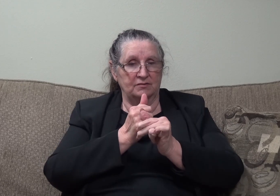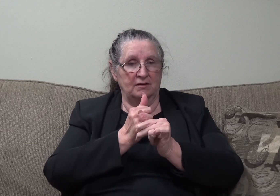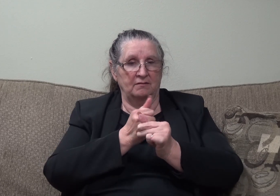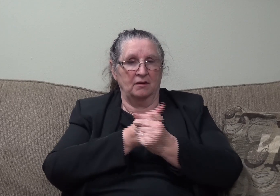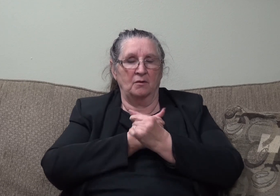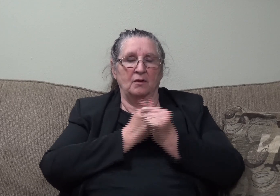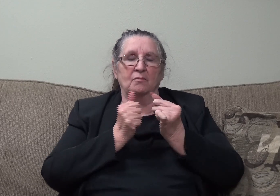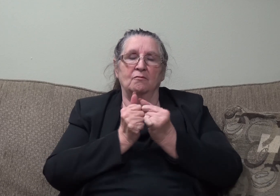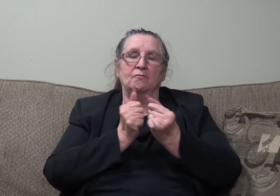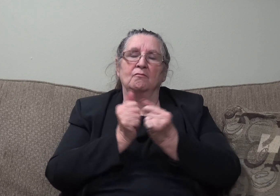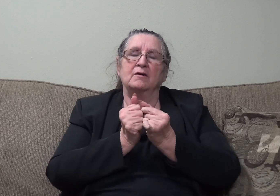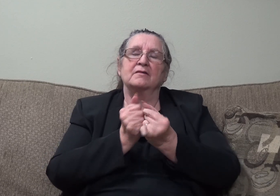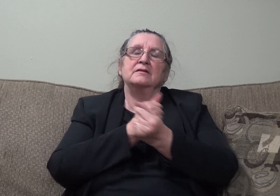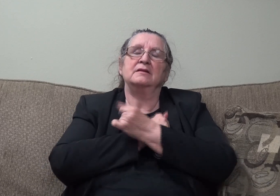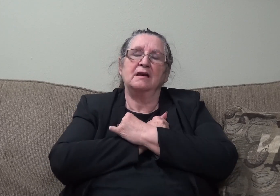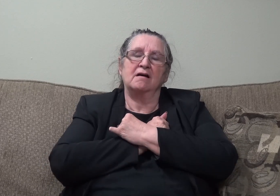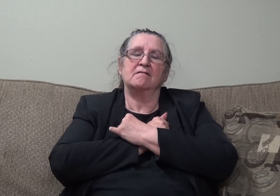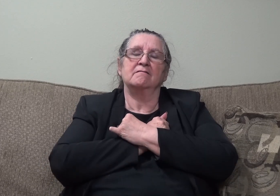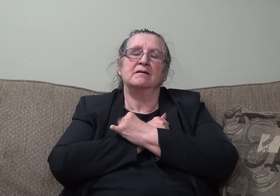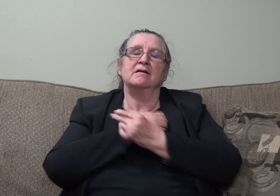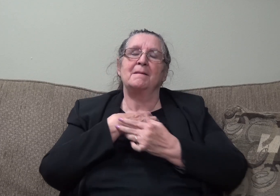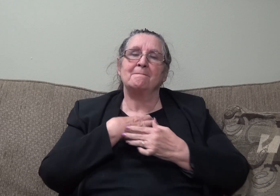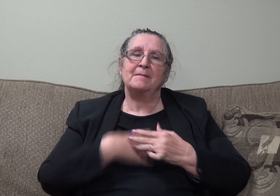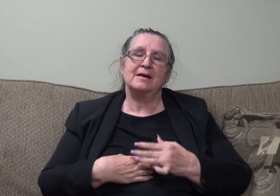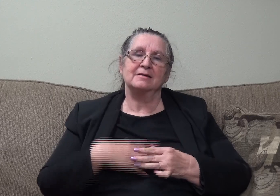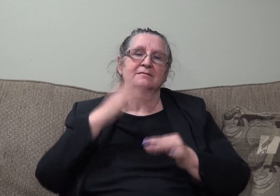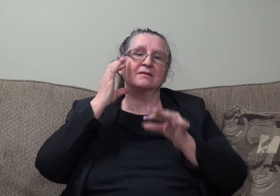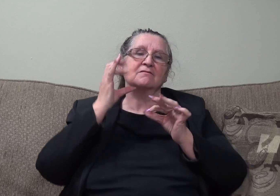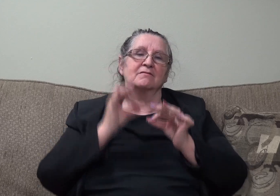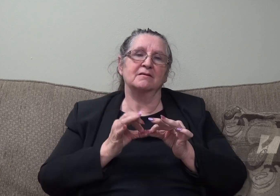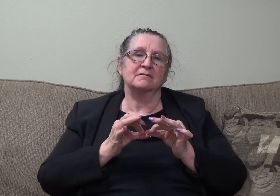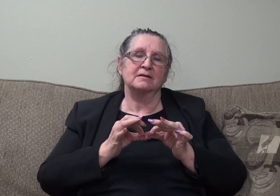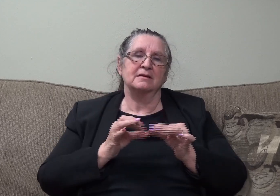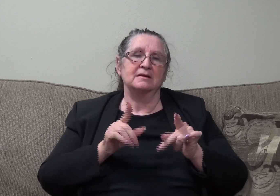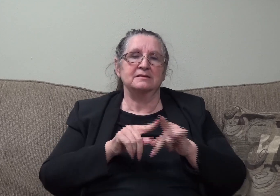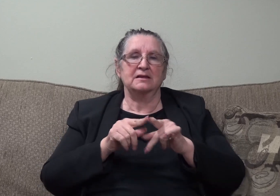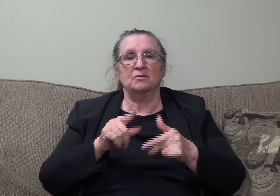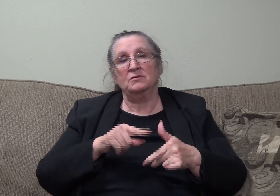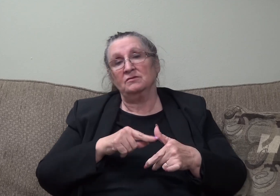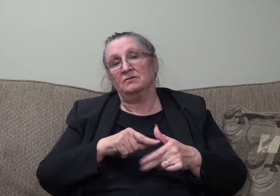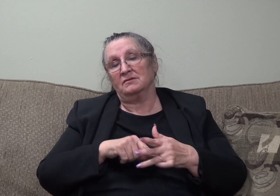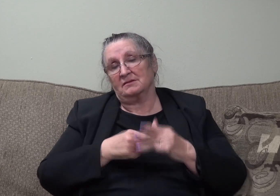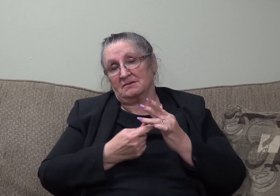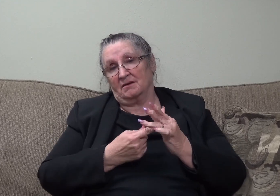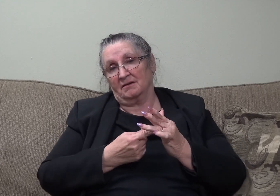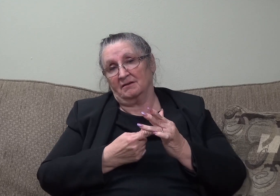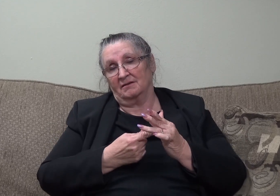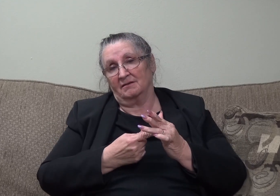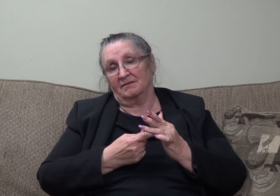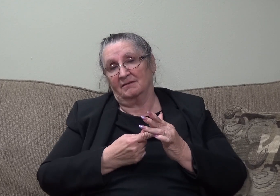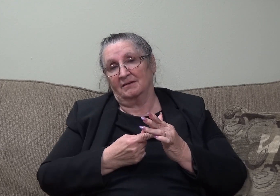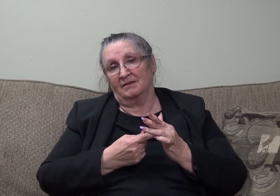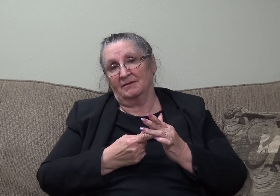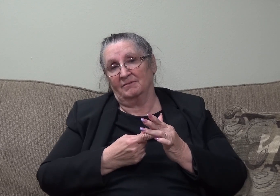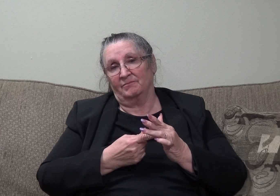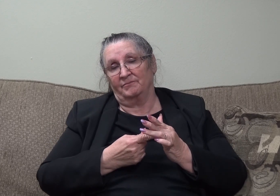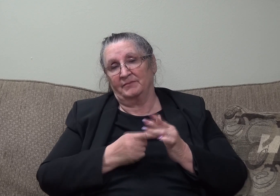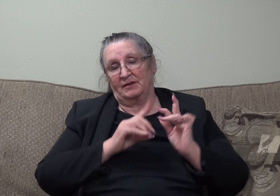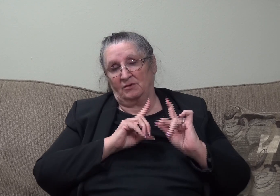passion and that faith that you were committed to when you started